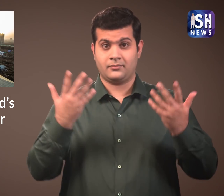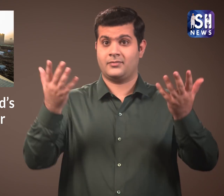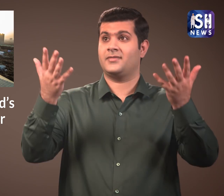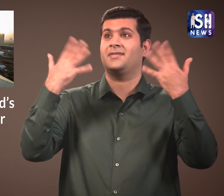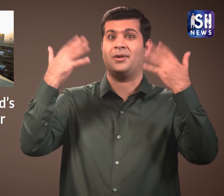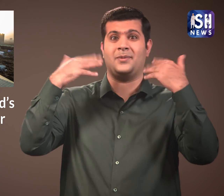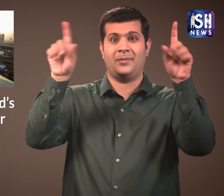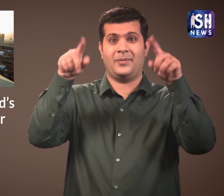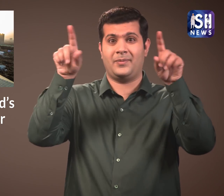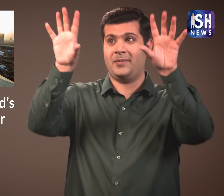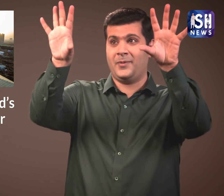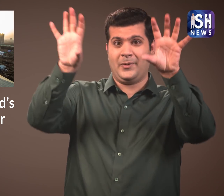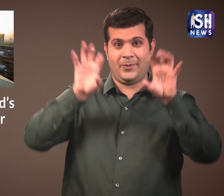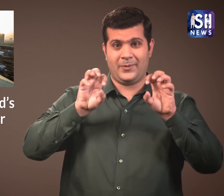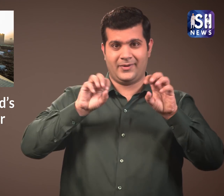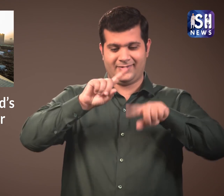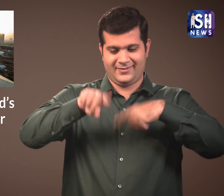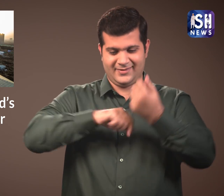At the base of the large air purifier,